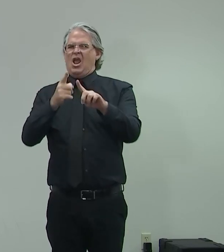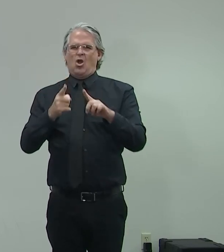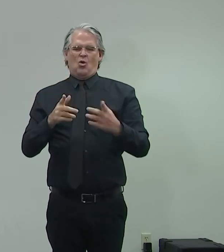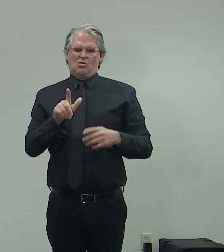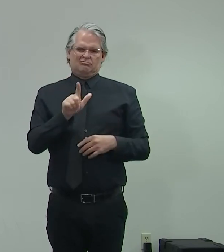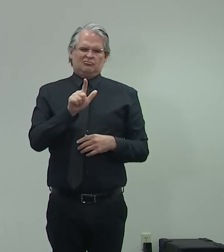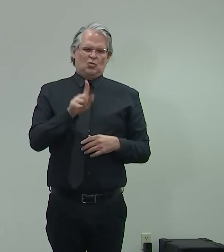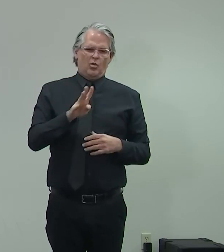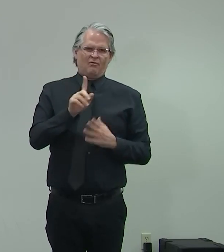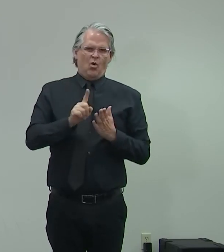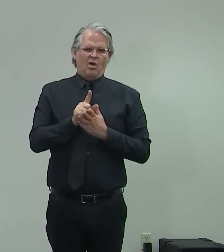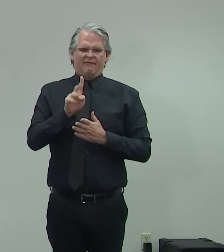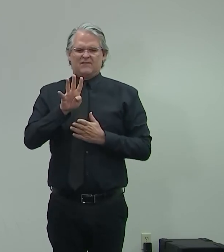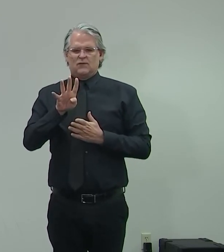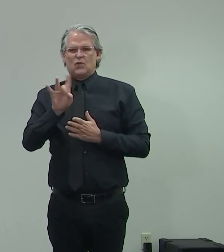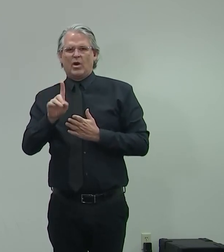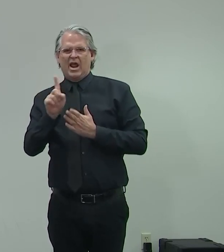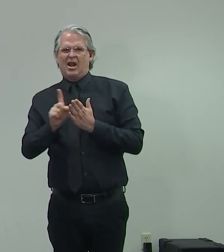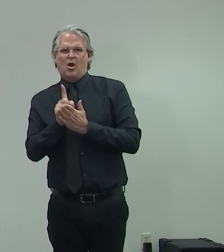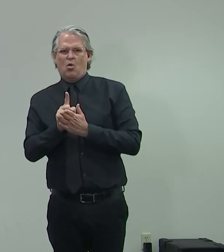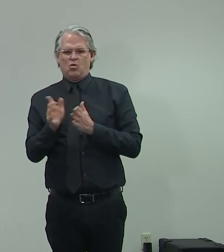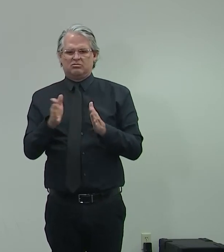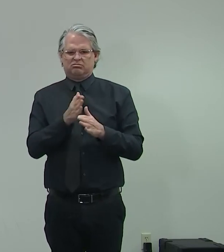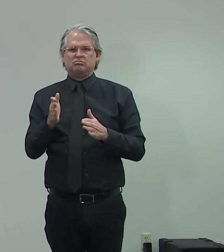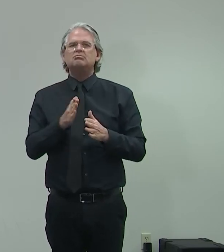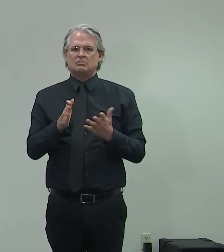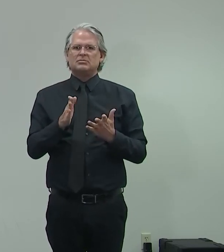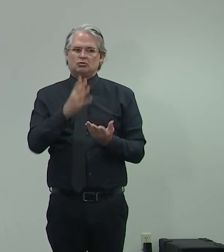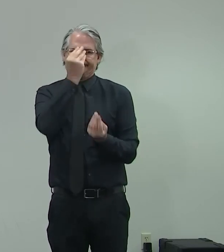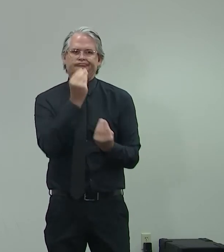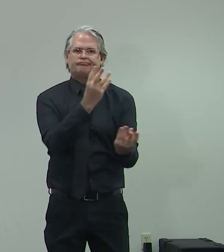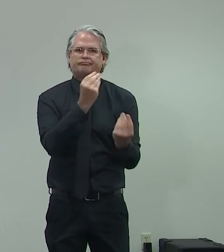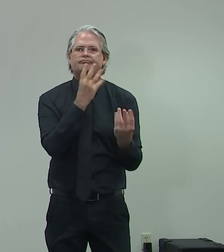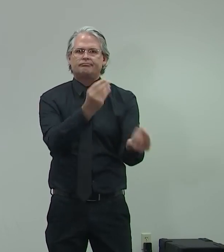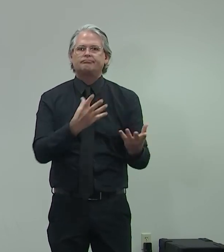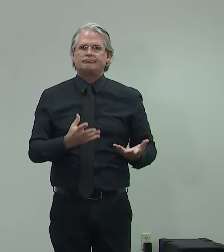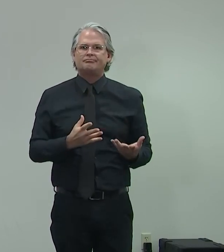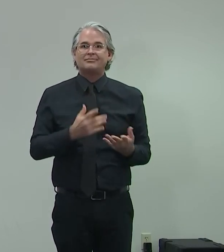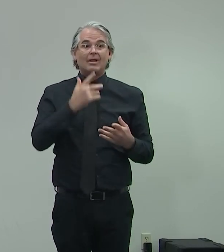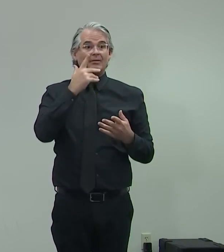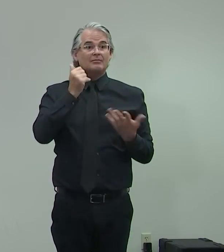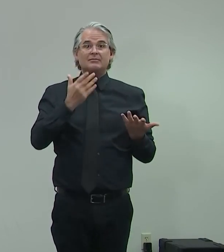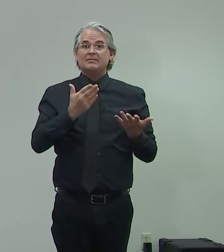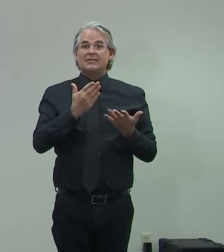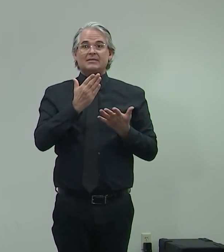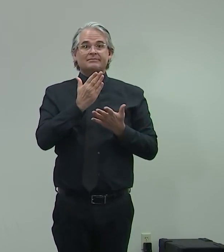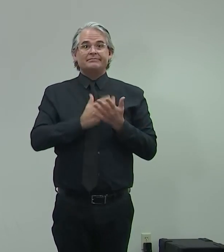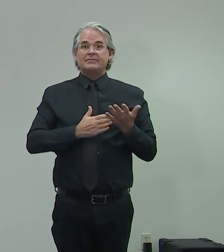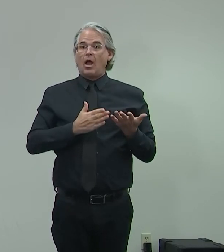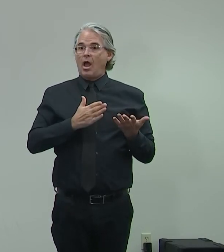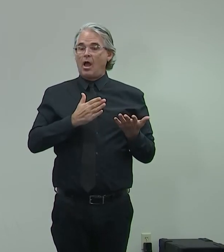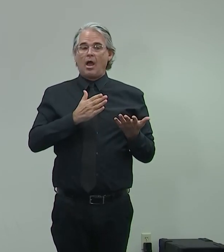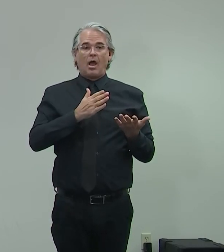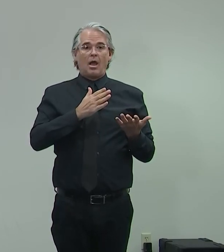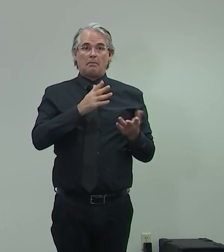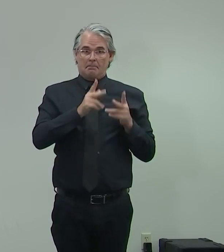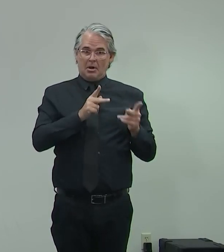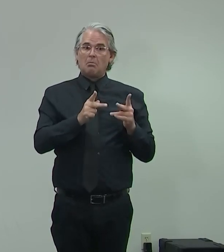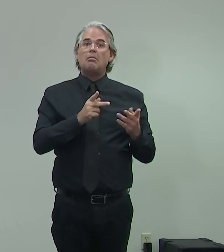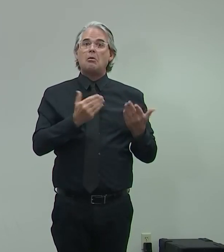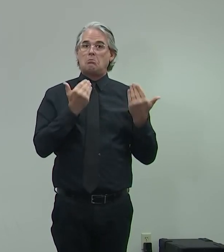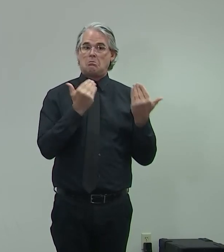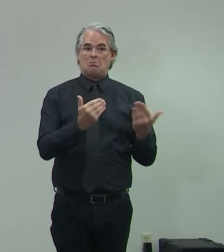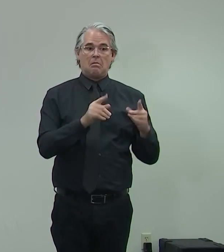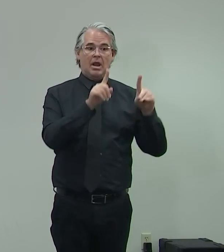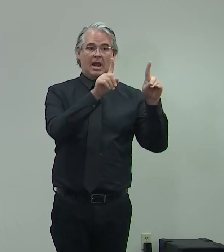You know, they brought in everything. They brought in the test. They brought in resources. They brought in people. And they're not even having, in my understanding, having them even processed necessarily in Nevada.